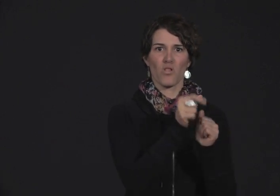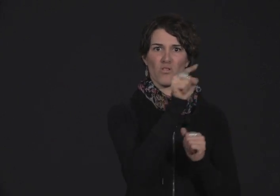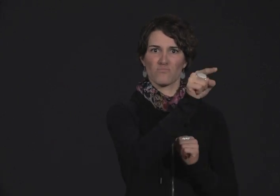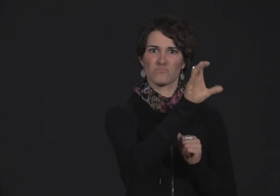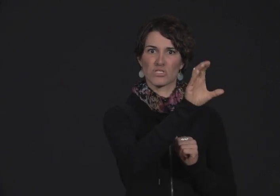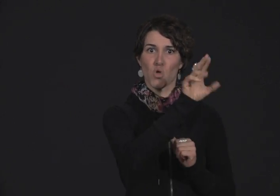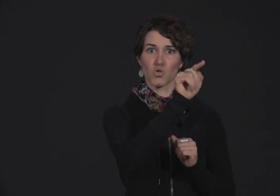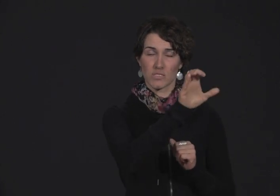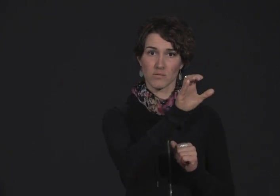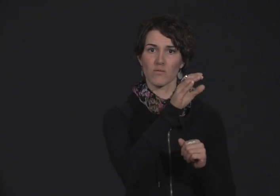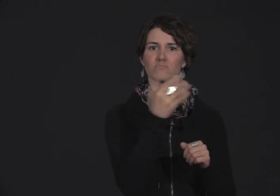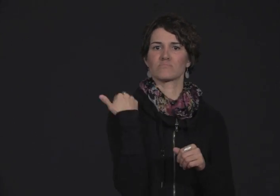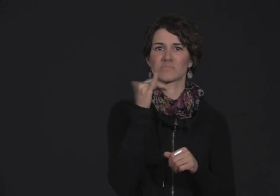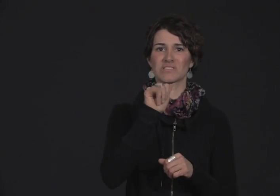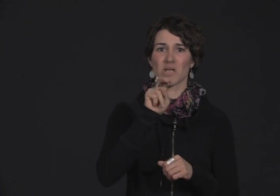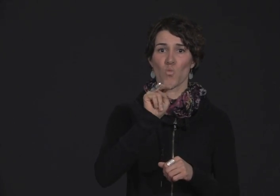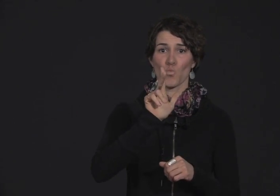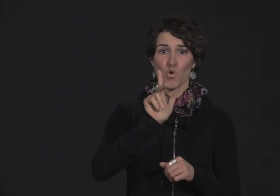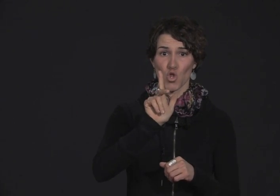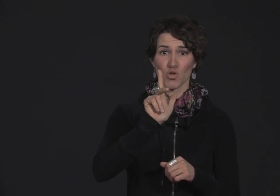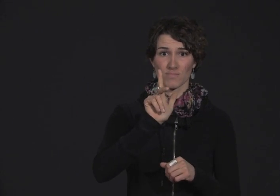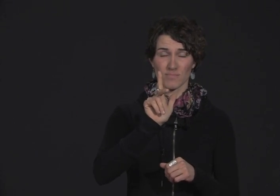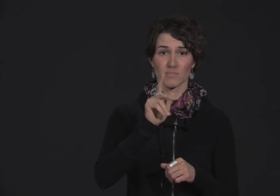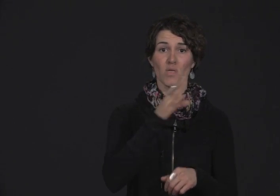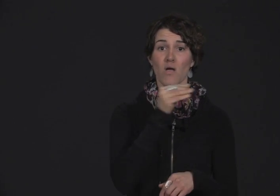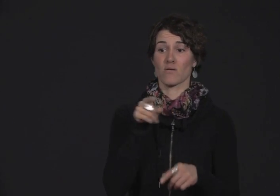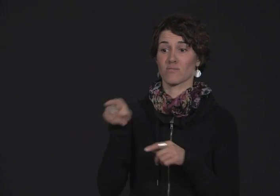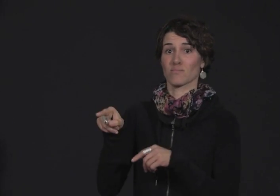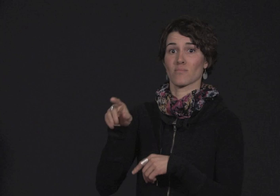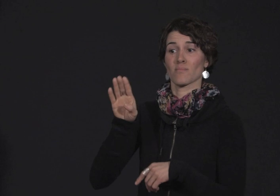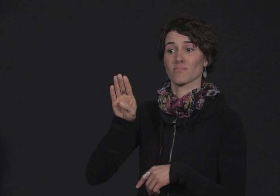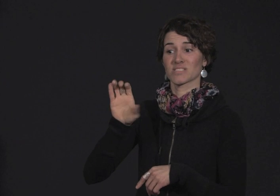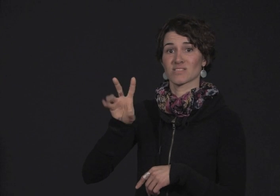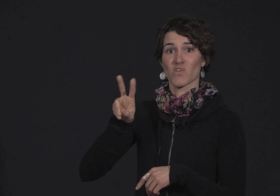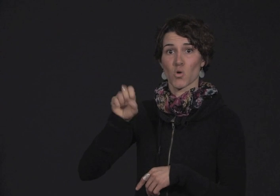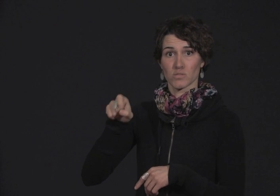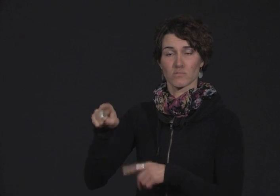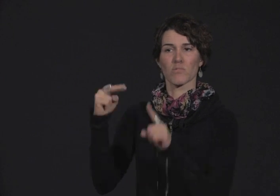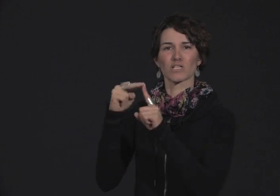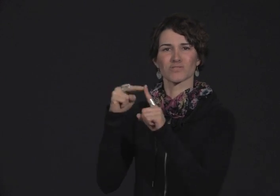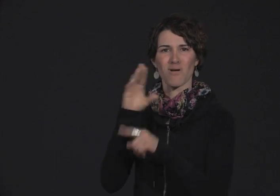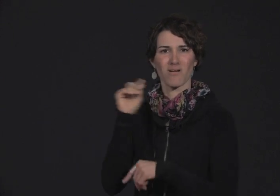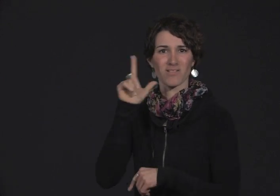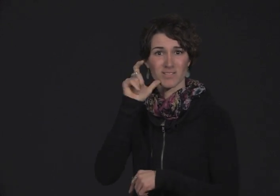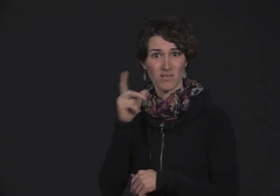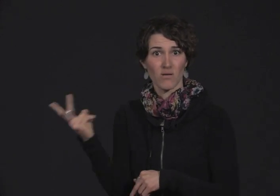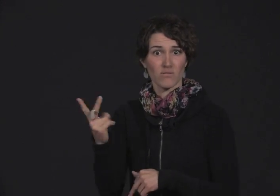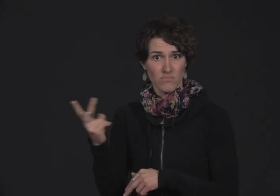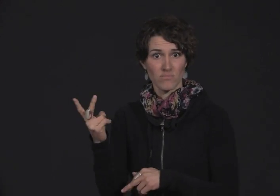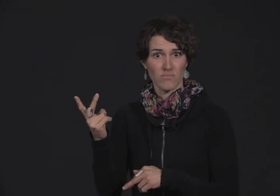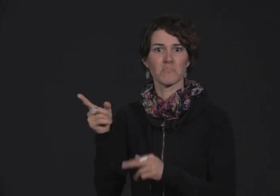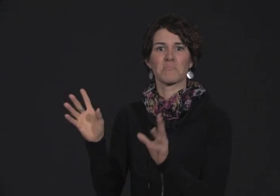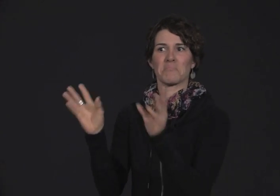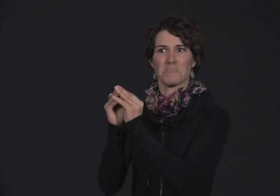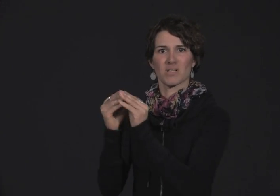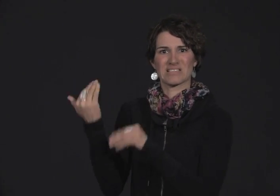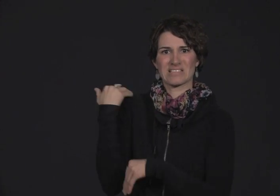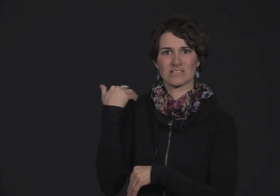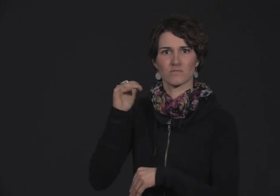That was on the 23rd of January. And the BC VRS Committee, over to Nigel Howard and Lisa Kellett Anderson, met on the 31st of